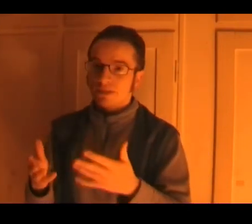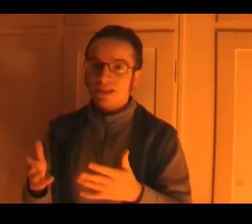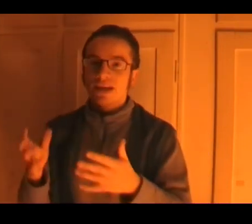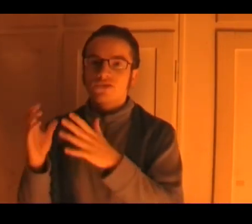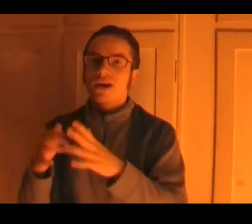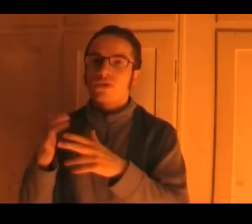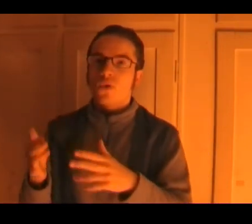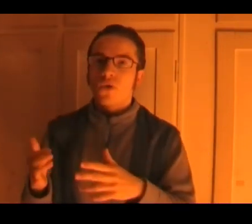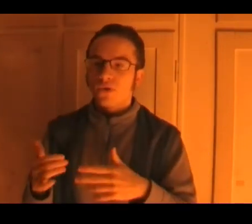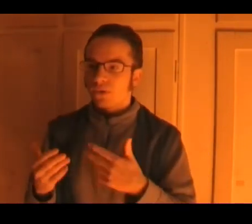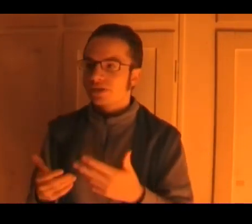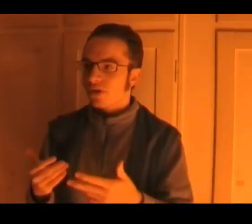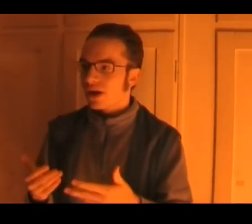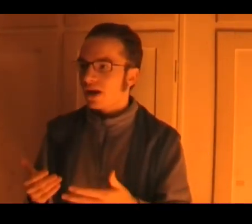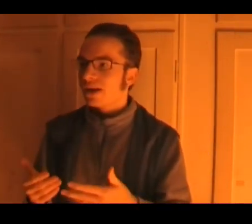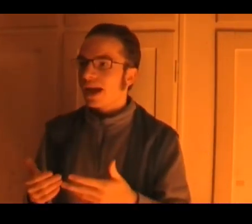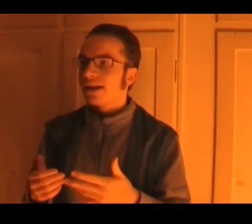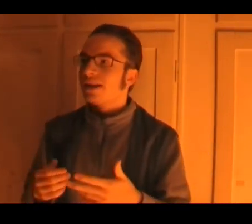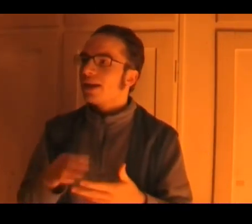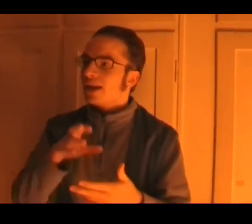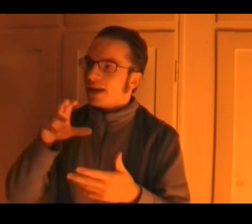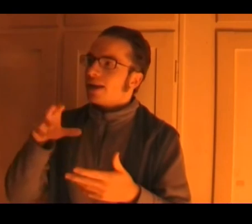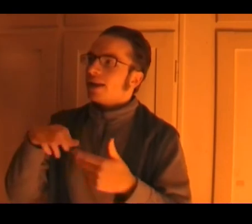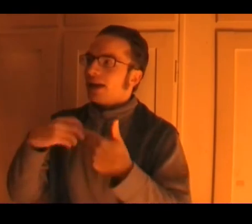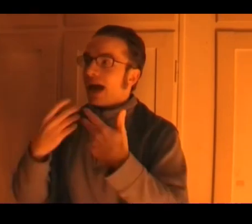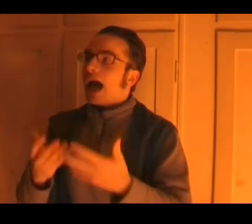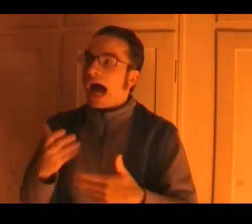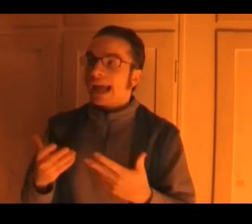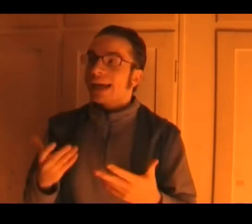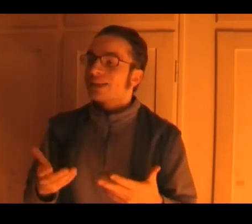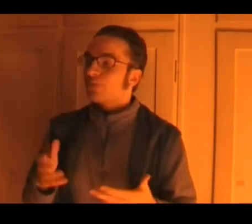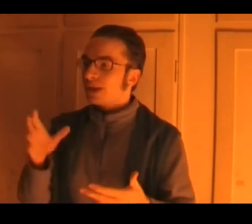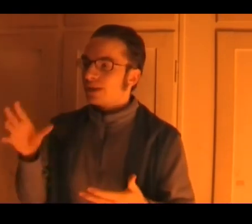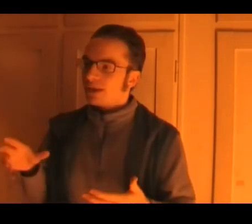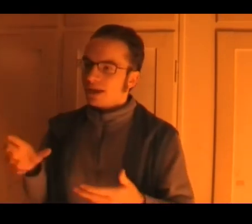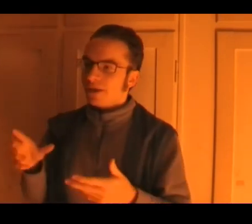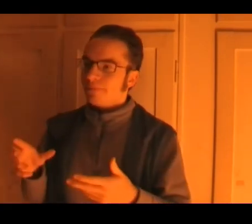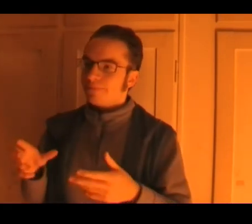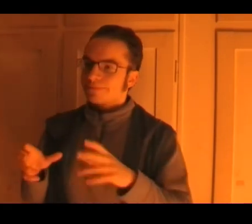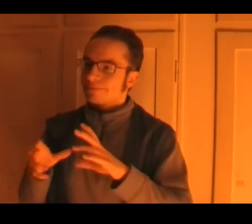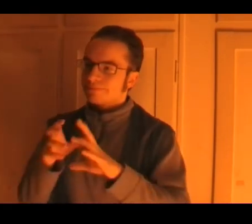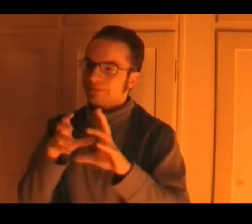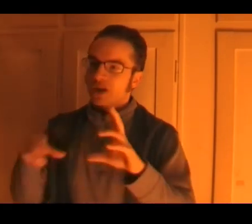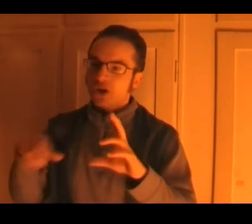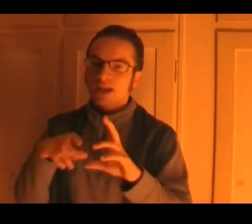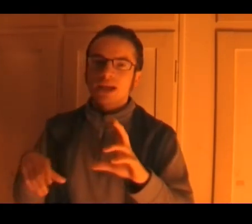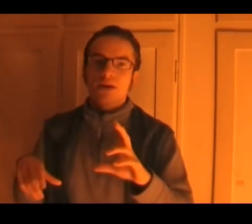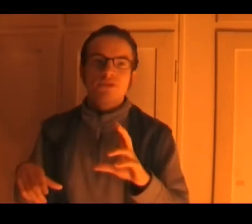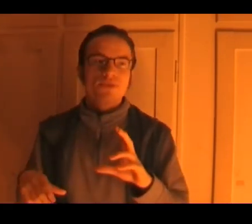mika try to record all that's going on and i guess with um hooking it up to